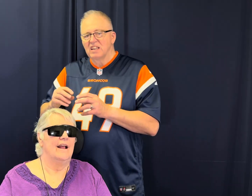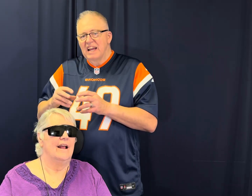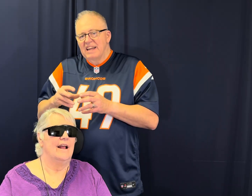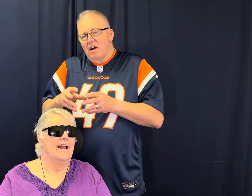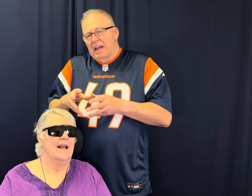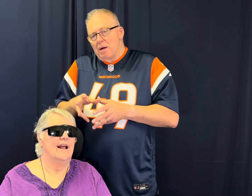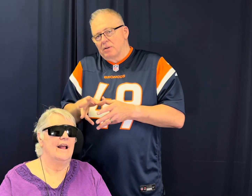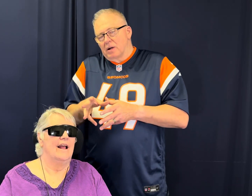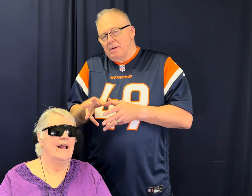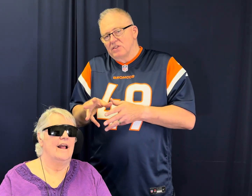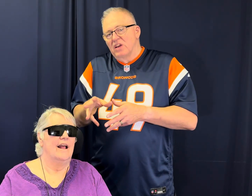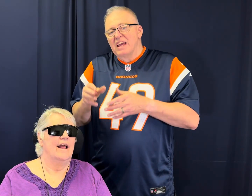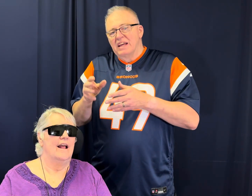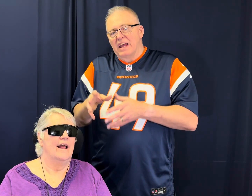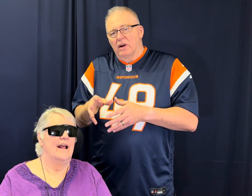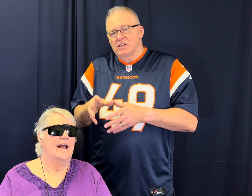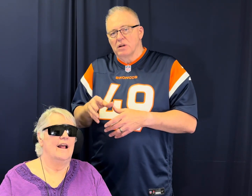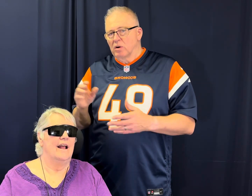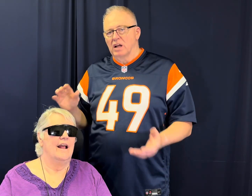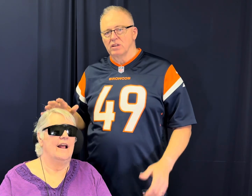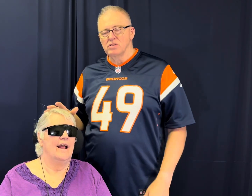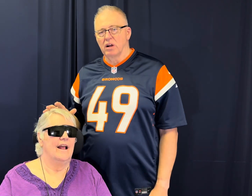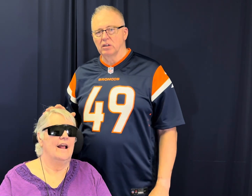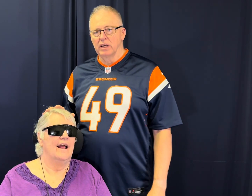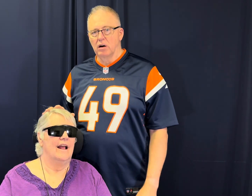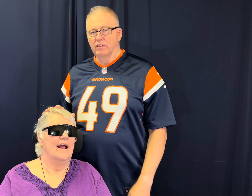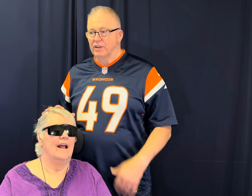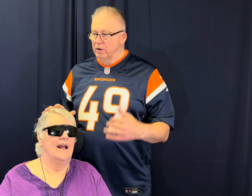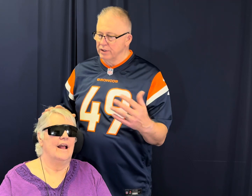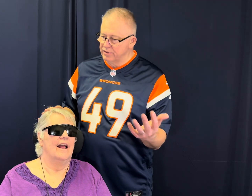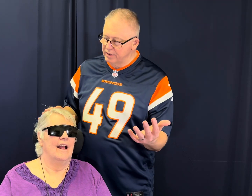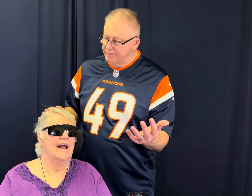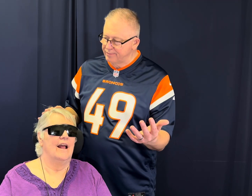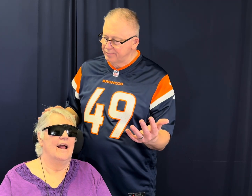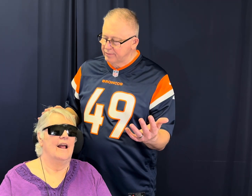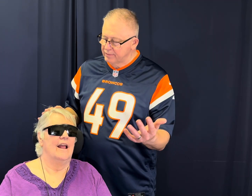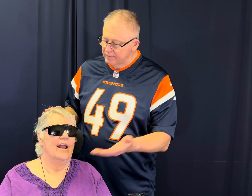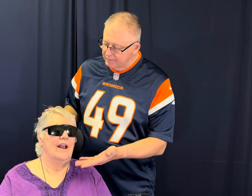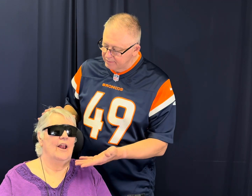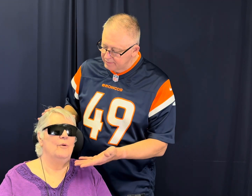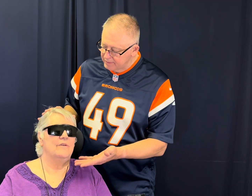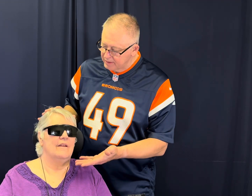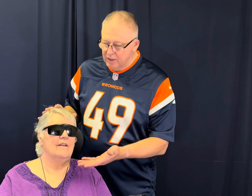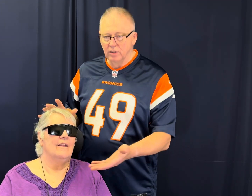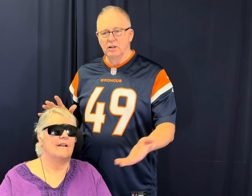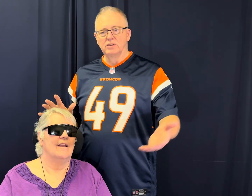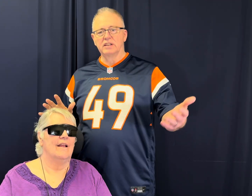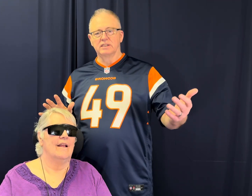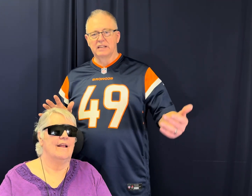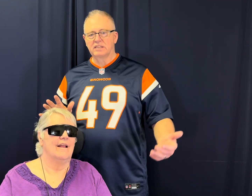lay down capillary beds in areas that we're not using hardly at all. If you don't use it, you lose it. That